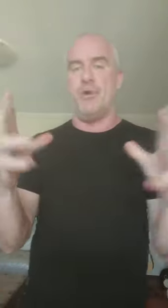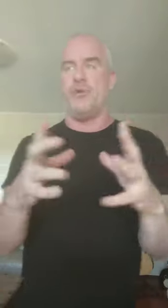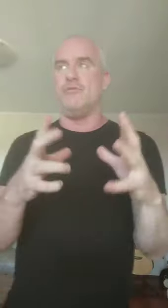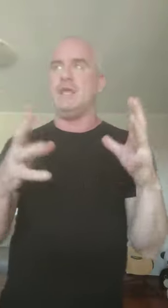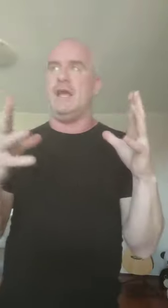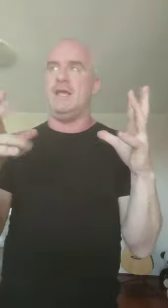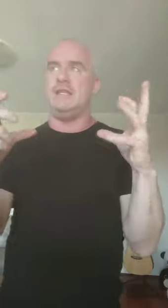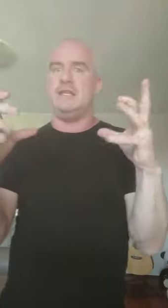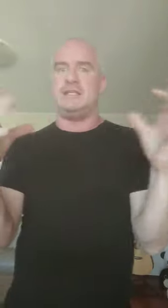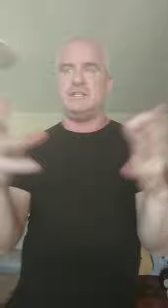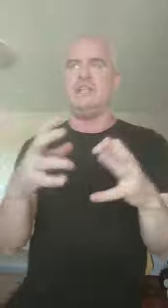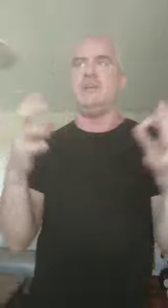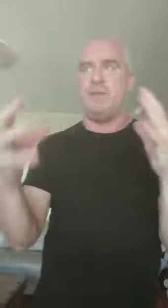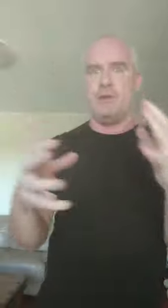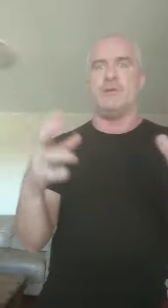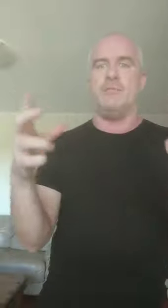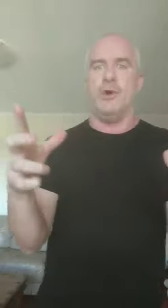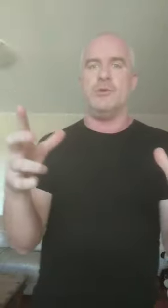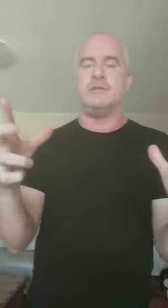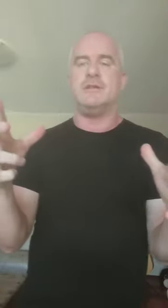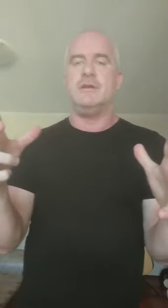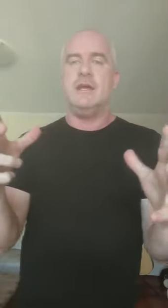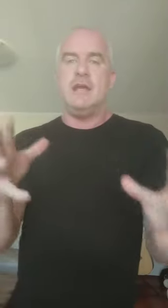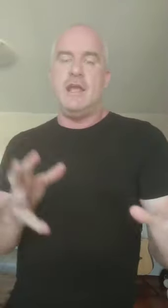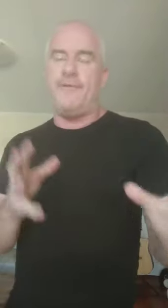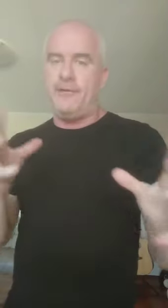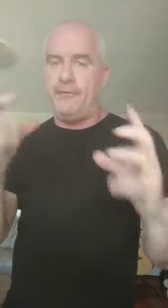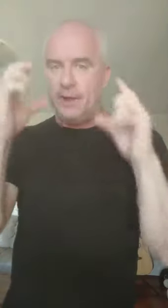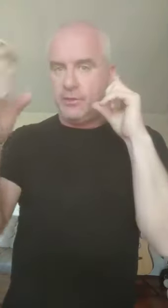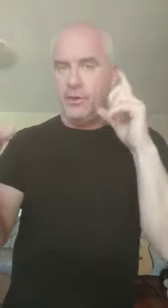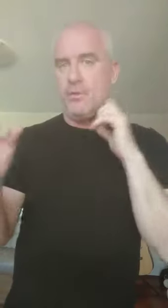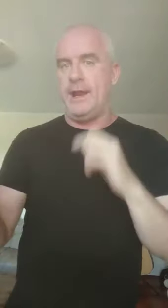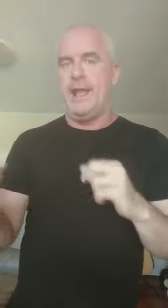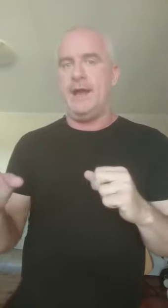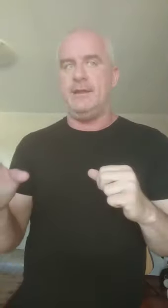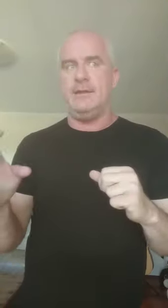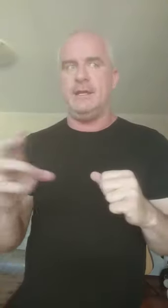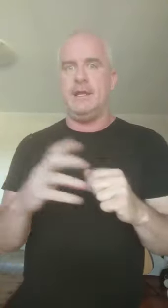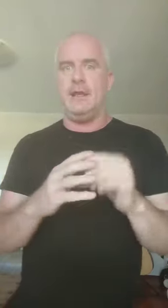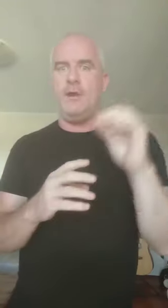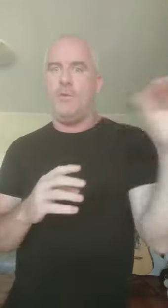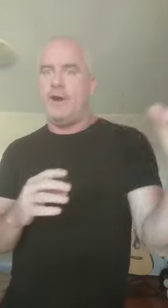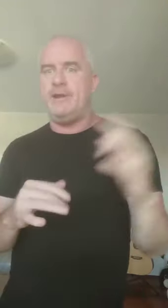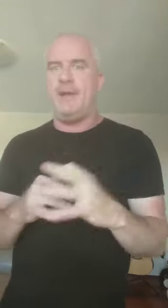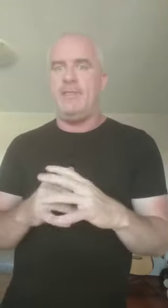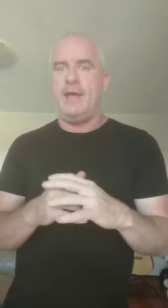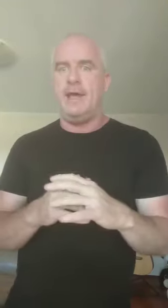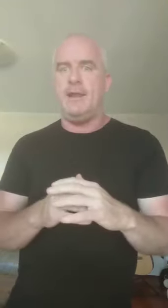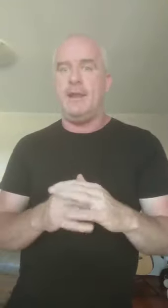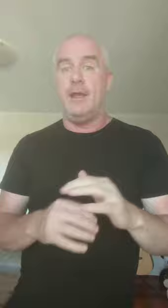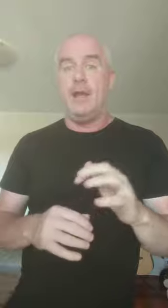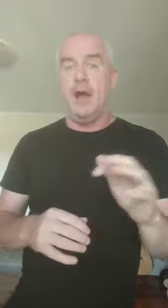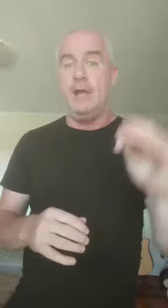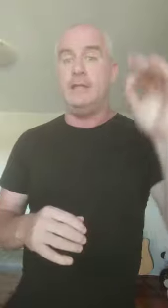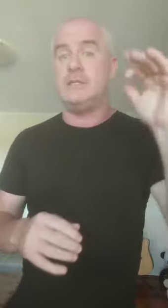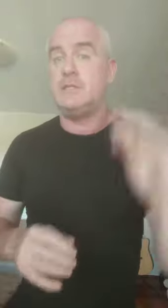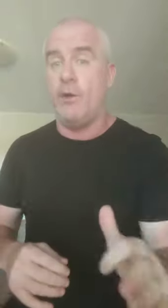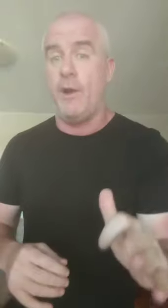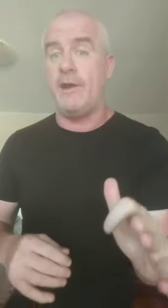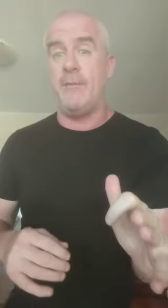modeled, and is continuing to be built and modeled. If I feel like the odd one out here and I'm worried about that, I need to stop worrying